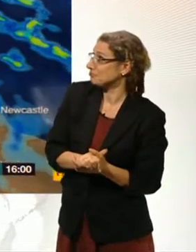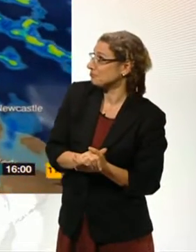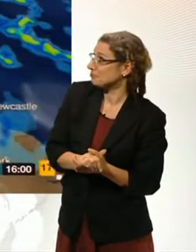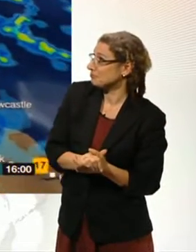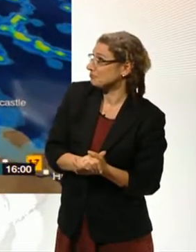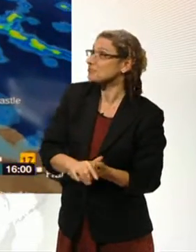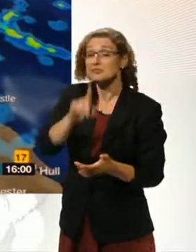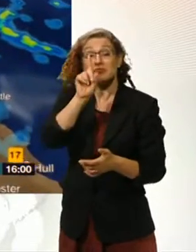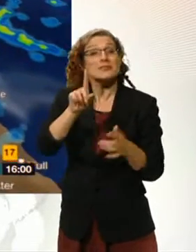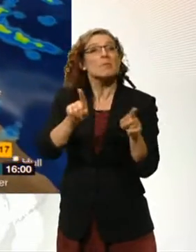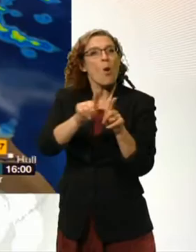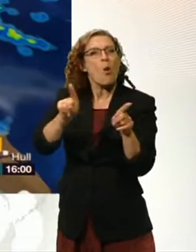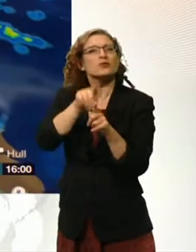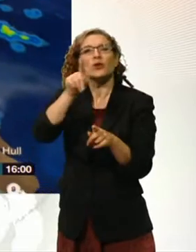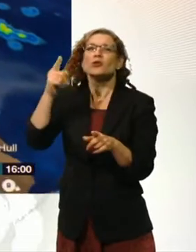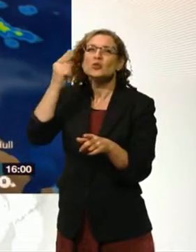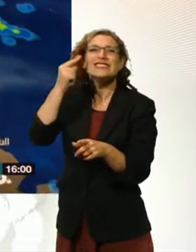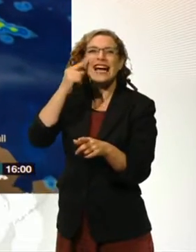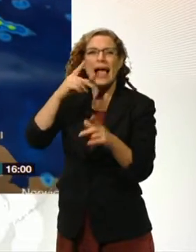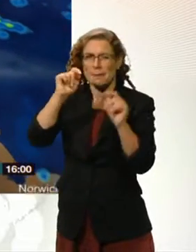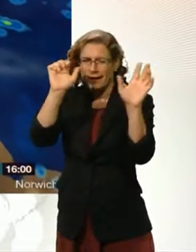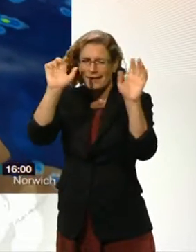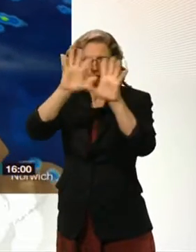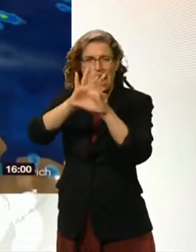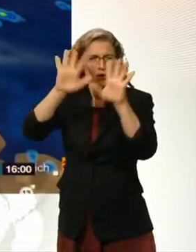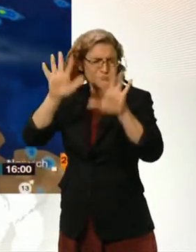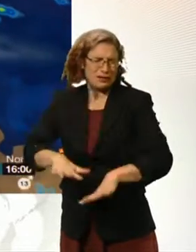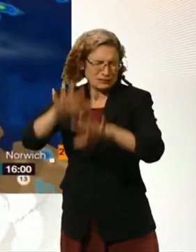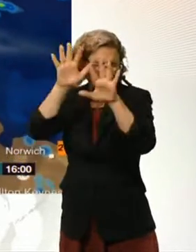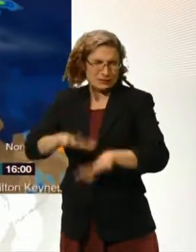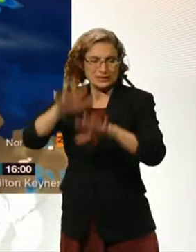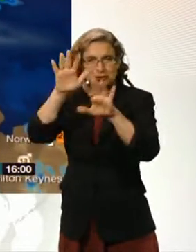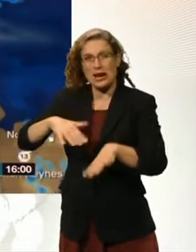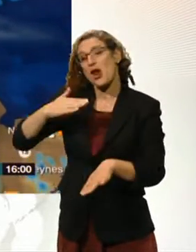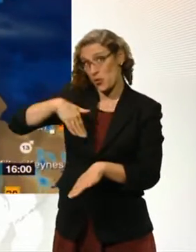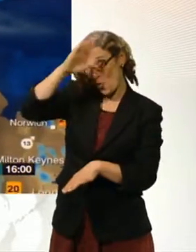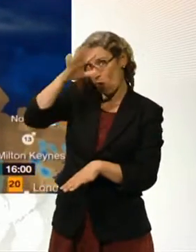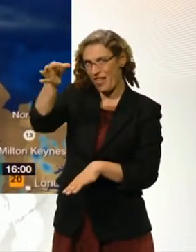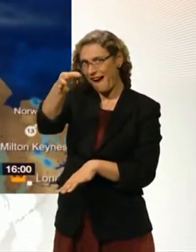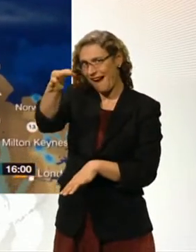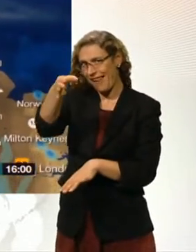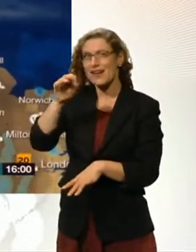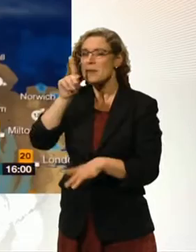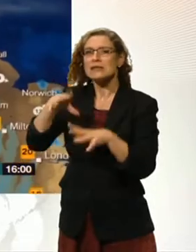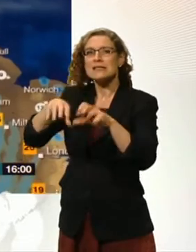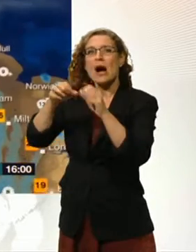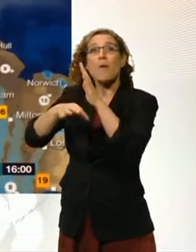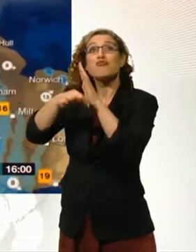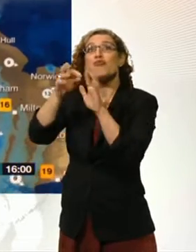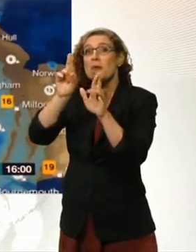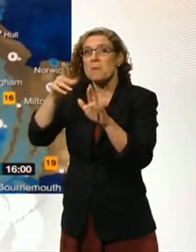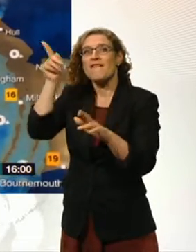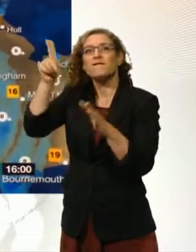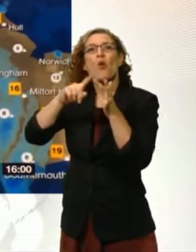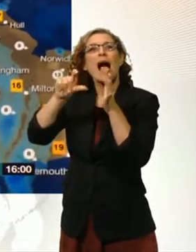Scotland, but relatively quiet, albeit on the cloudy side. Heavy rain into the Northern Isles, improving slowly but surely for the Edinburgh Festival, I